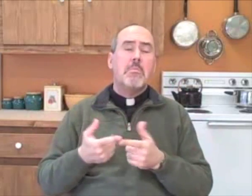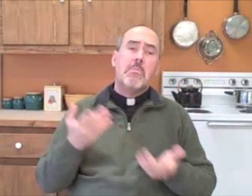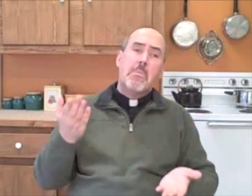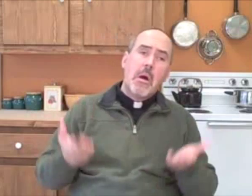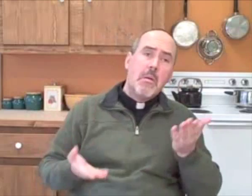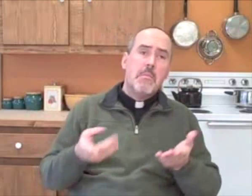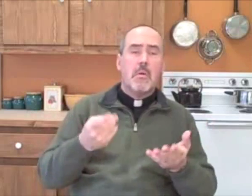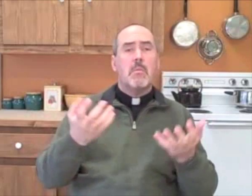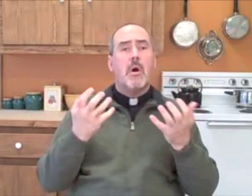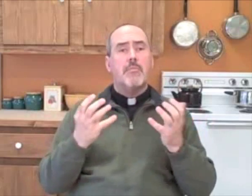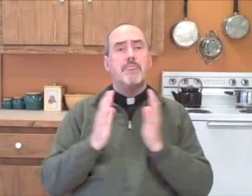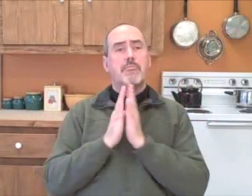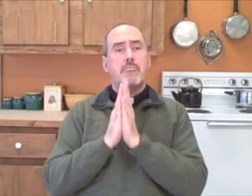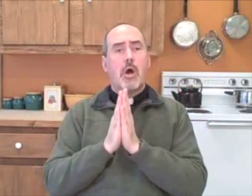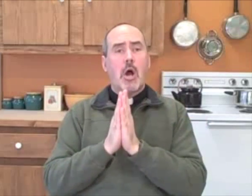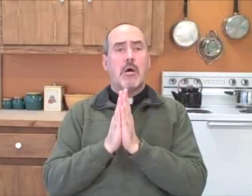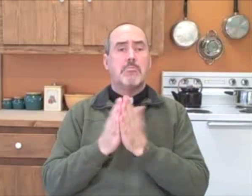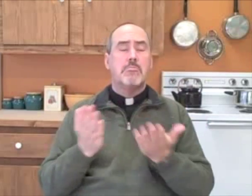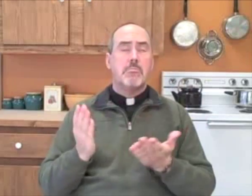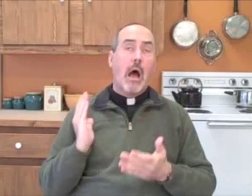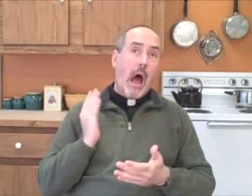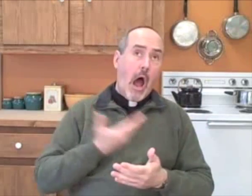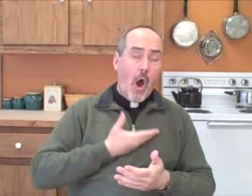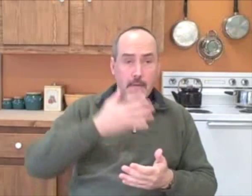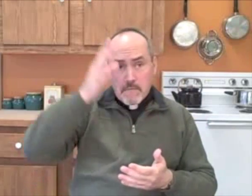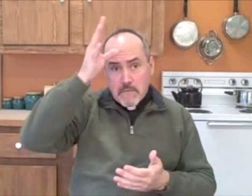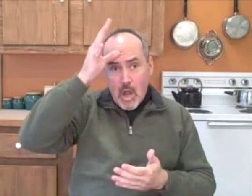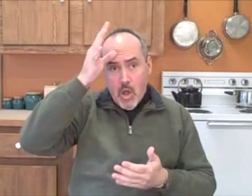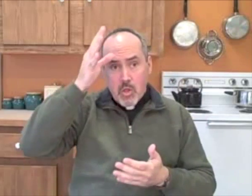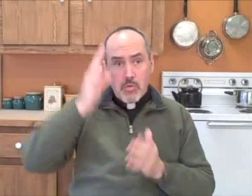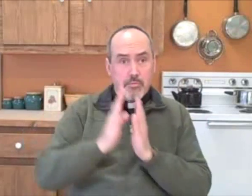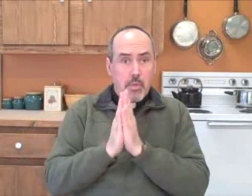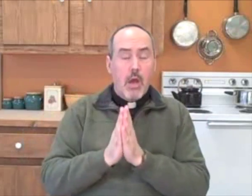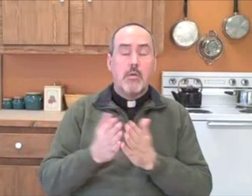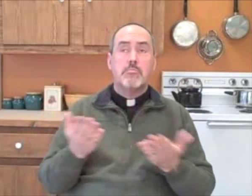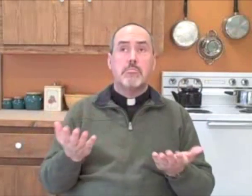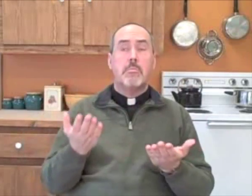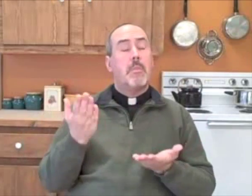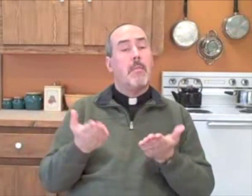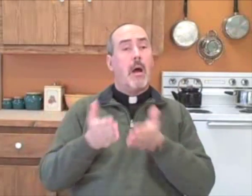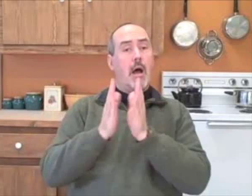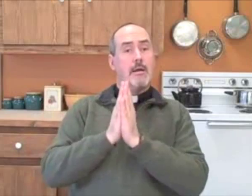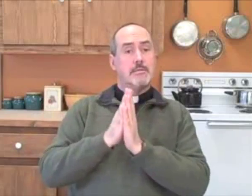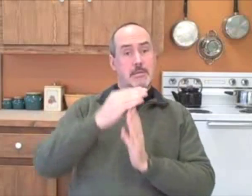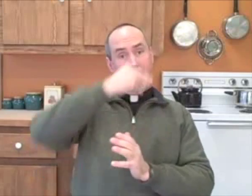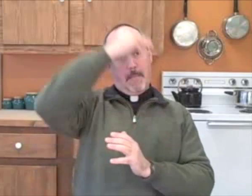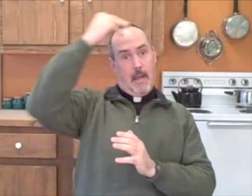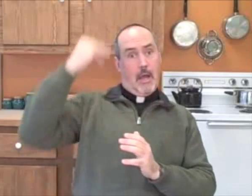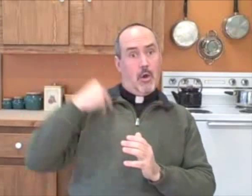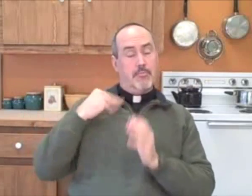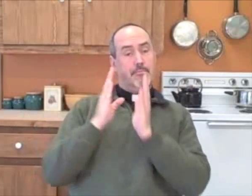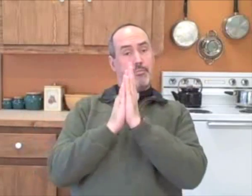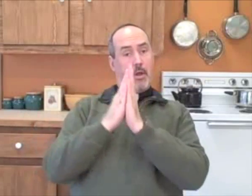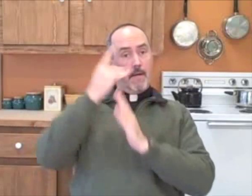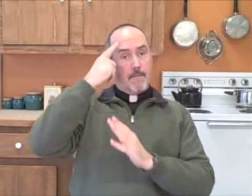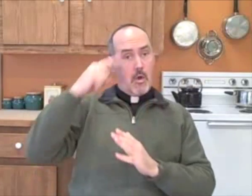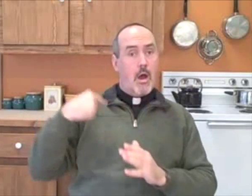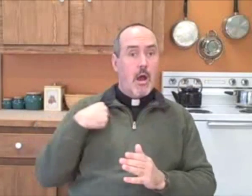Our Father. Father. Maybe we could ask Mary to pray for us. Maybe we could ask our favorite